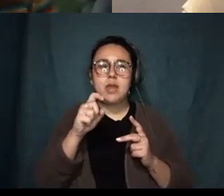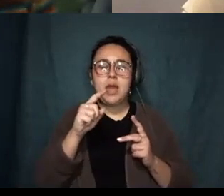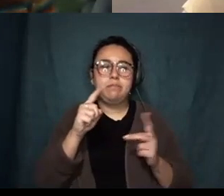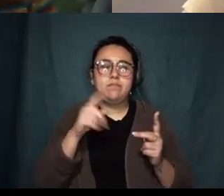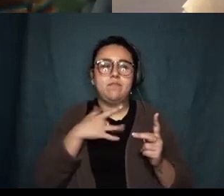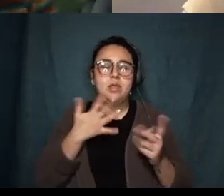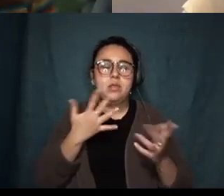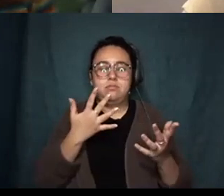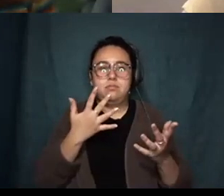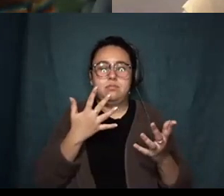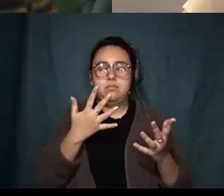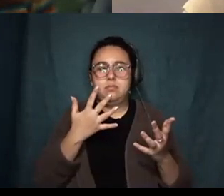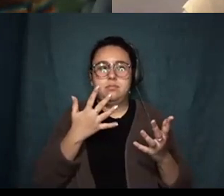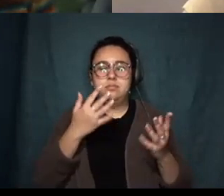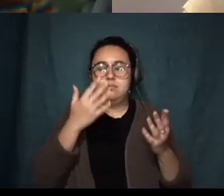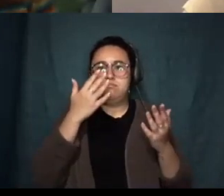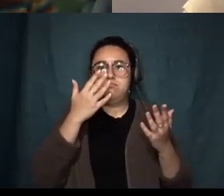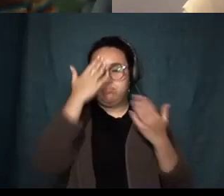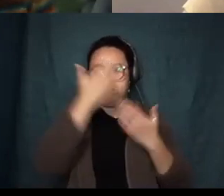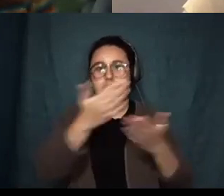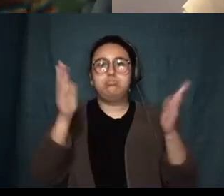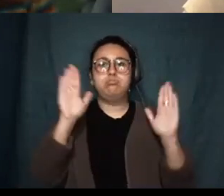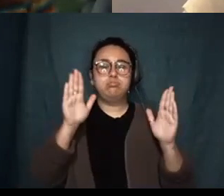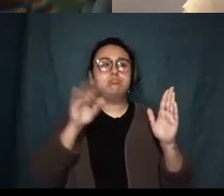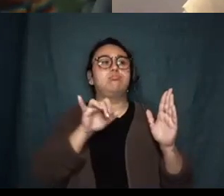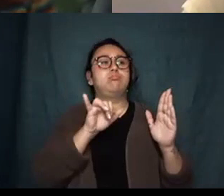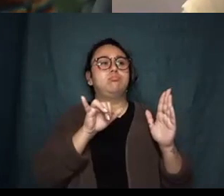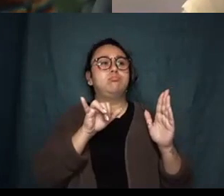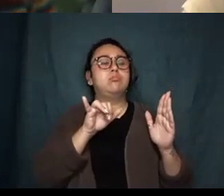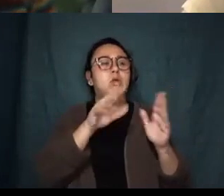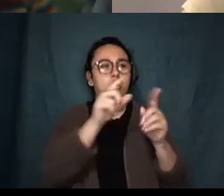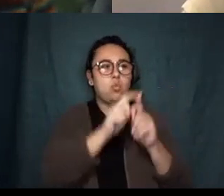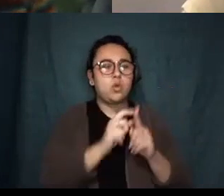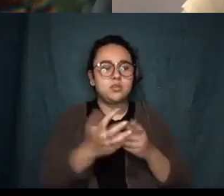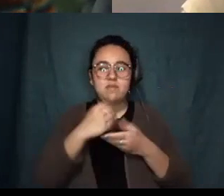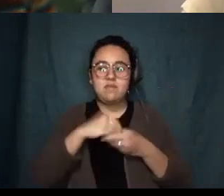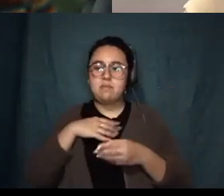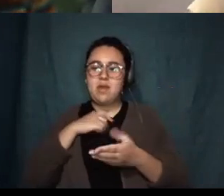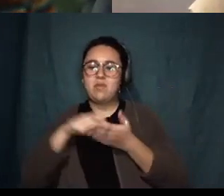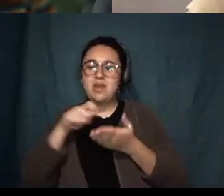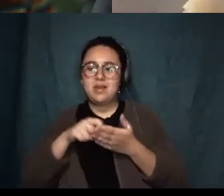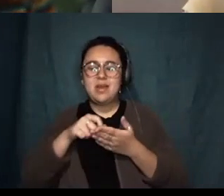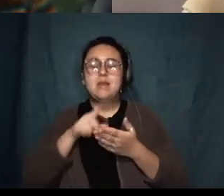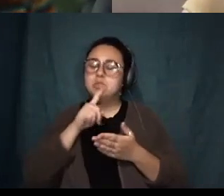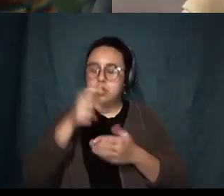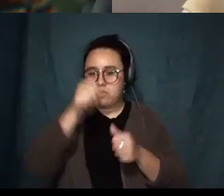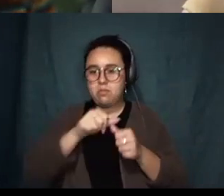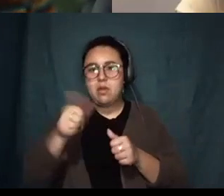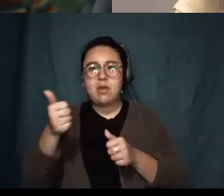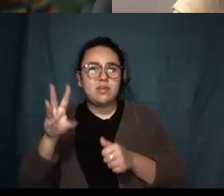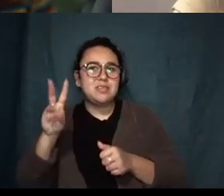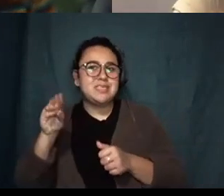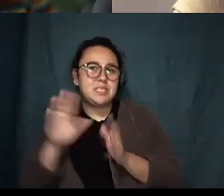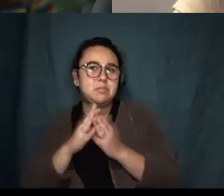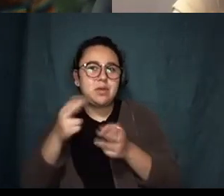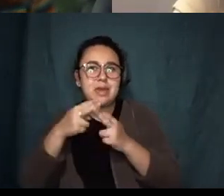that made it into the thing that I'm writing actually so and I'm sure I'm going to remember like 60 other things but um